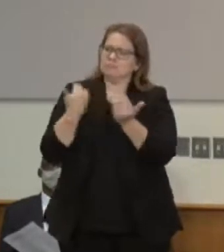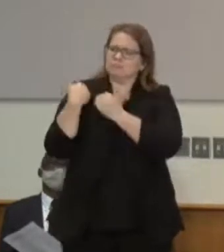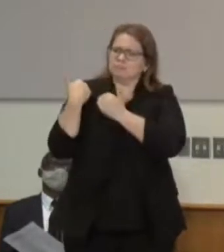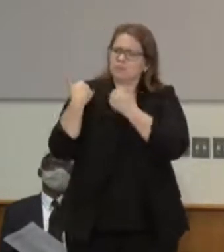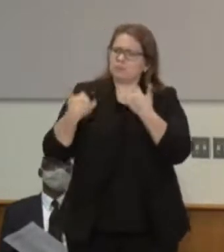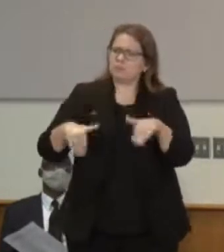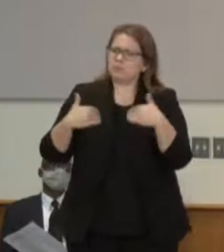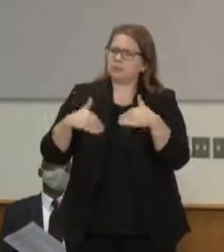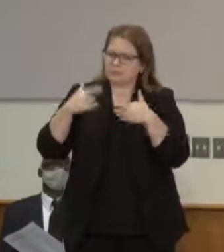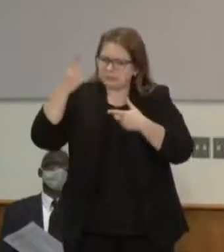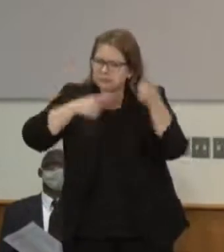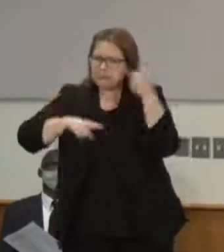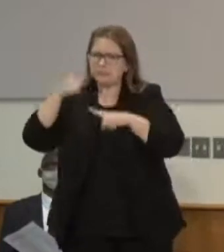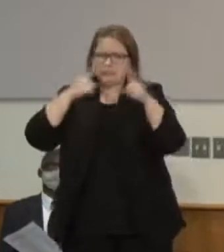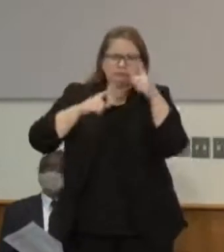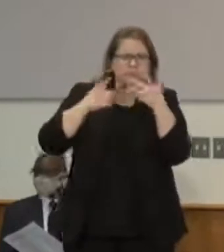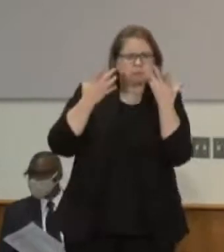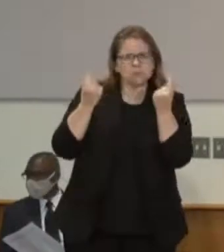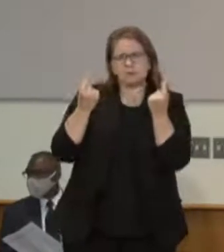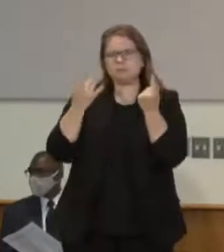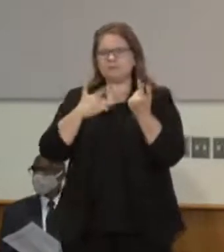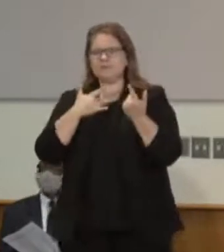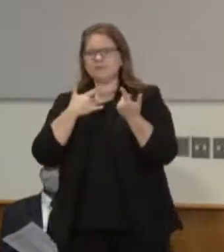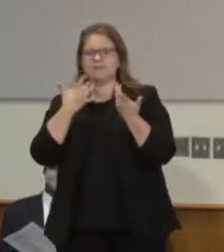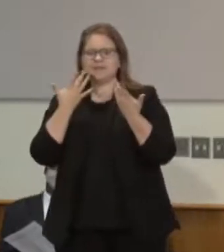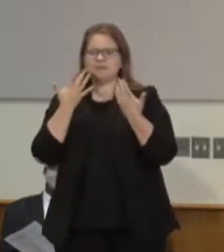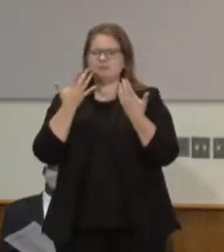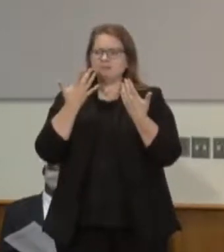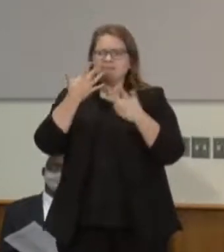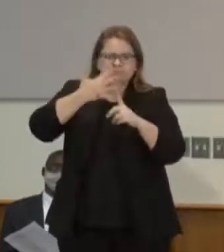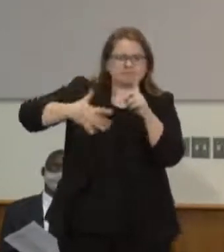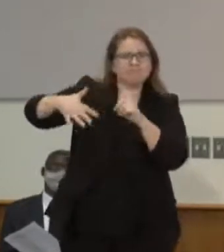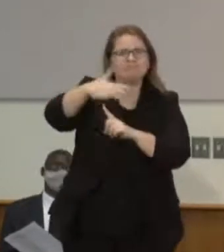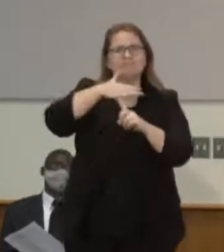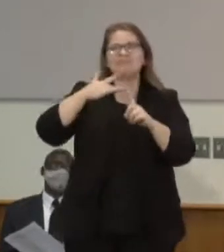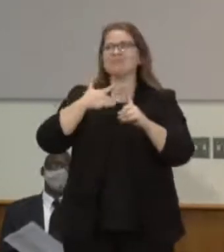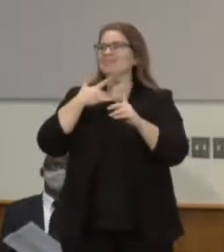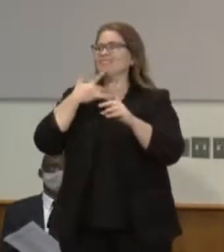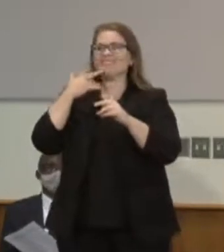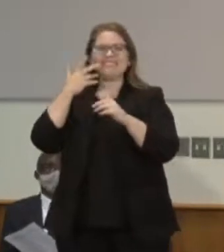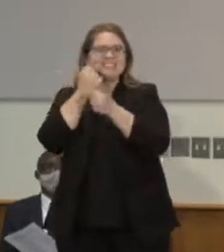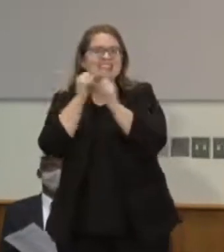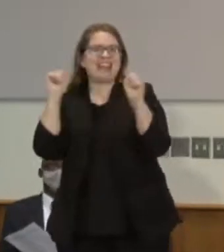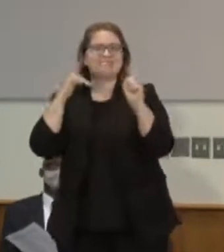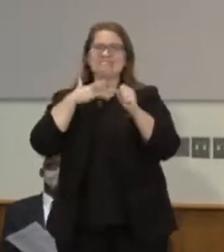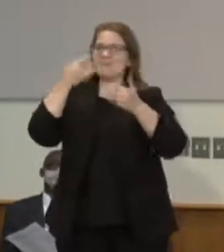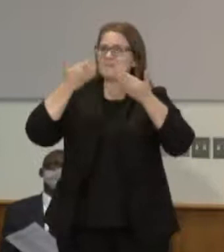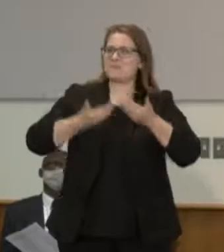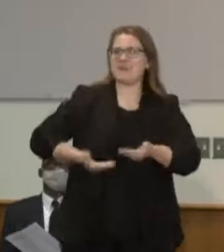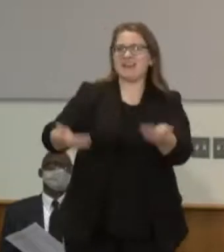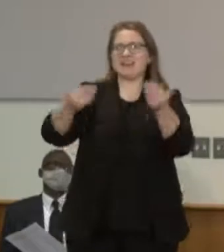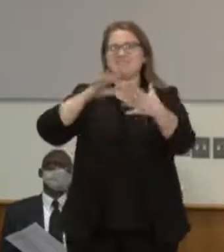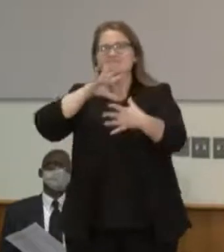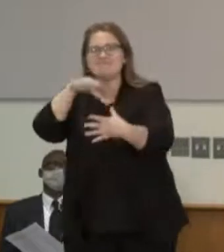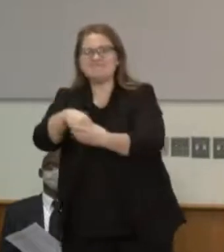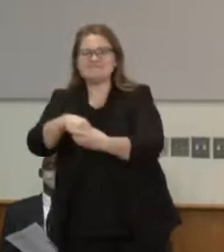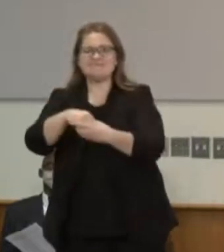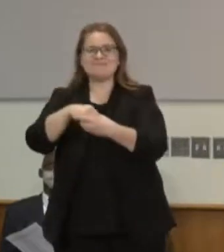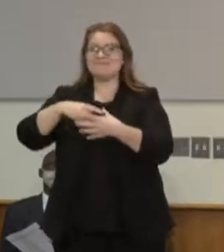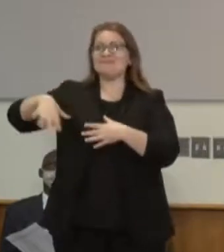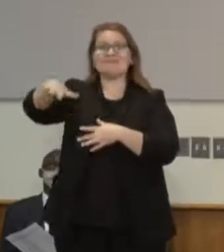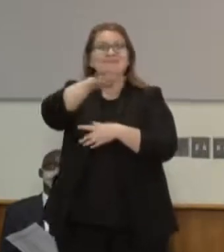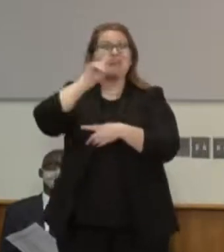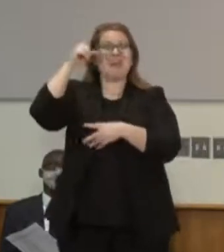that we create a capital and environment where everyone feels safe and welcomed and included and the very important